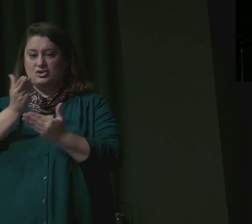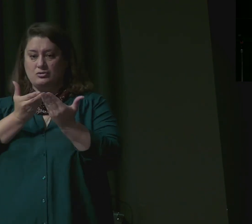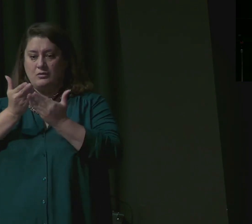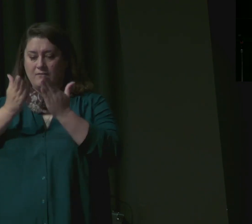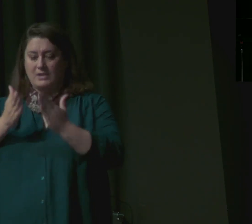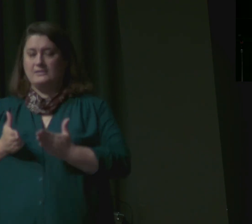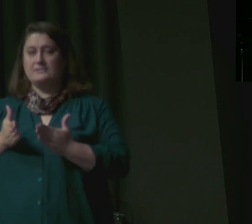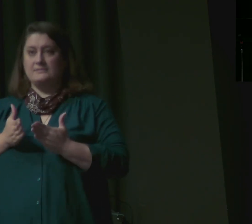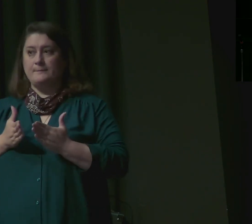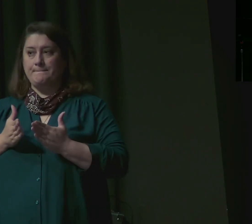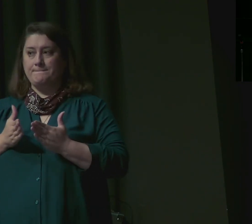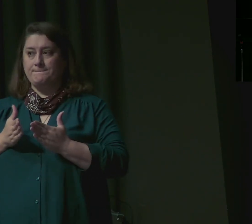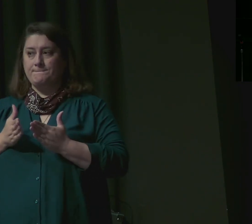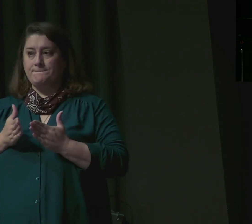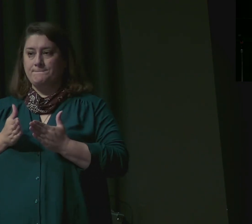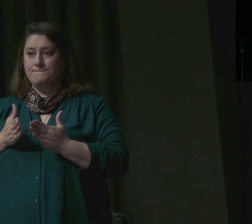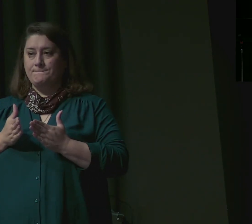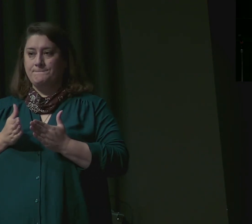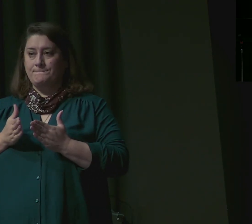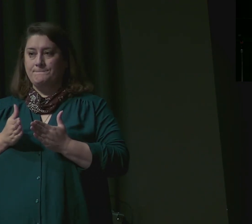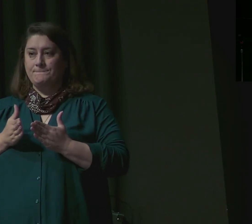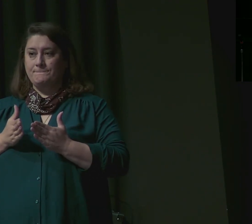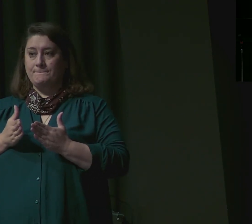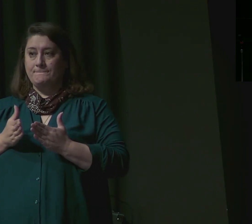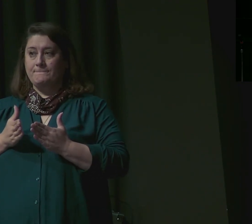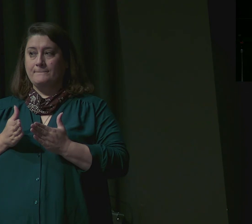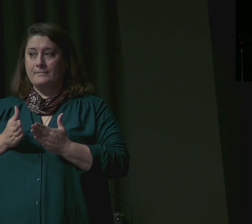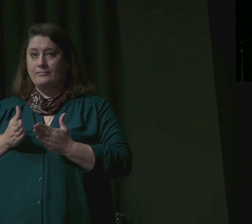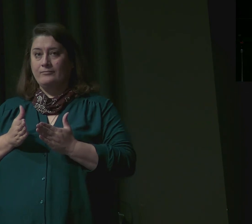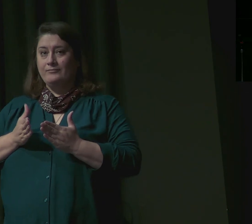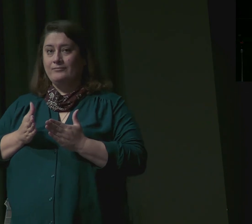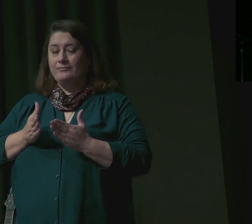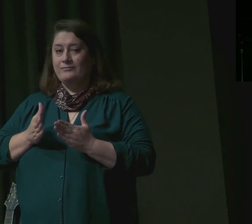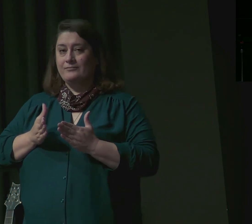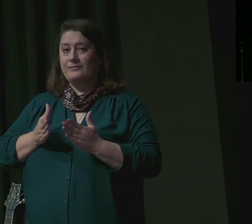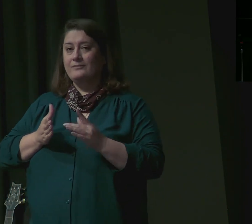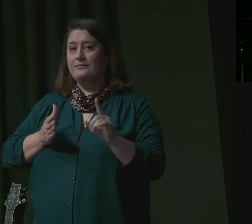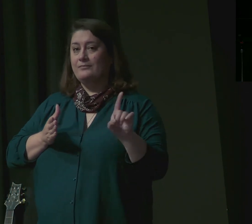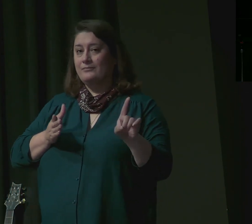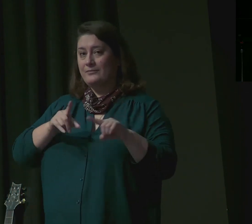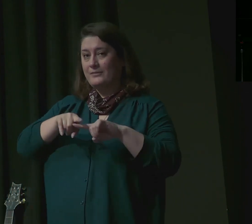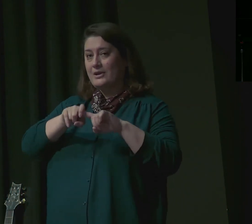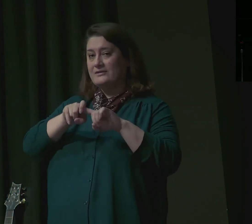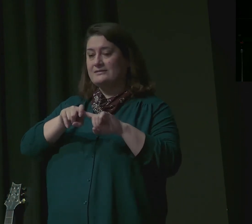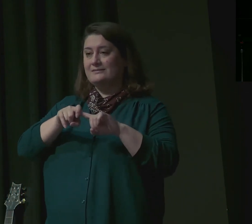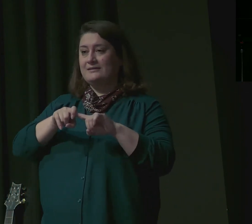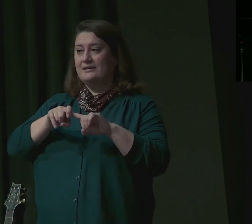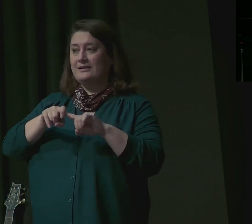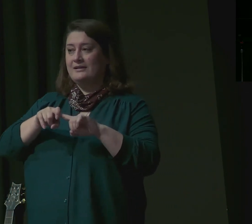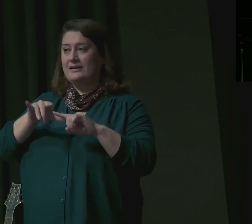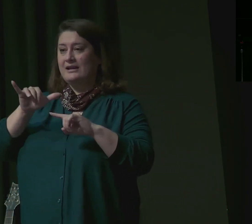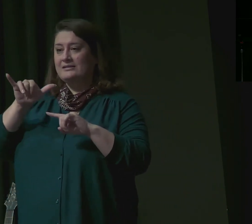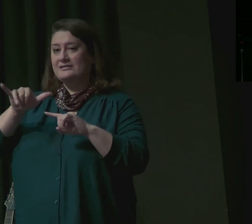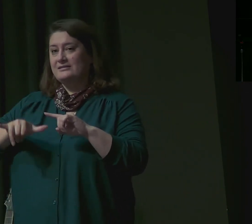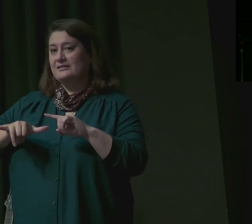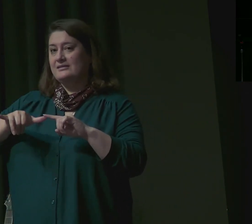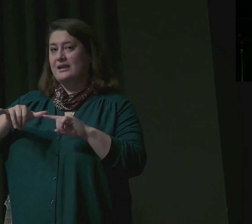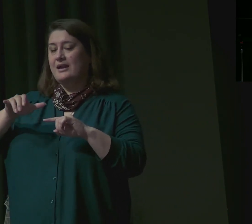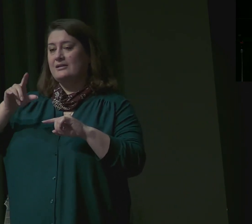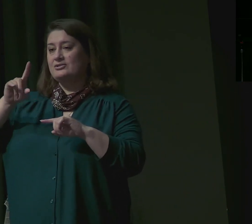Parentheses. Which is exactly what we would do if we were in his place. Right? You always suspect others of doing what you would do if you